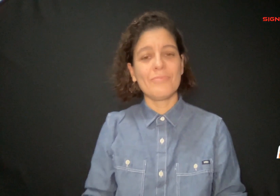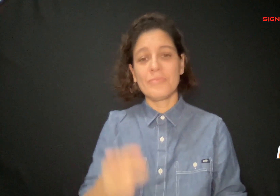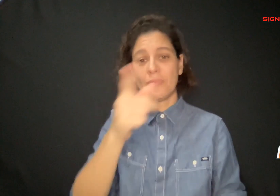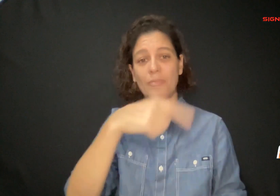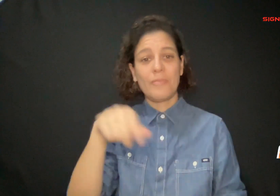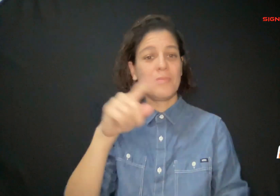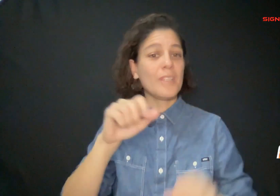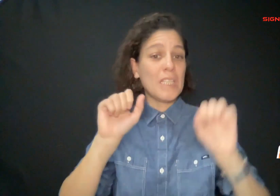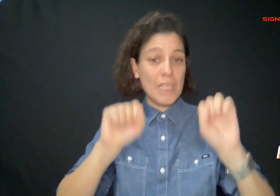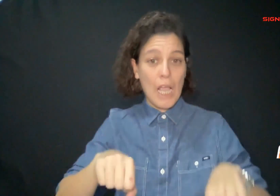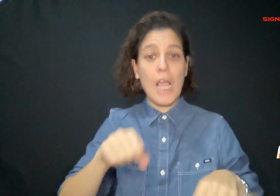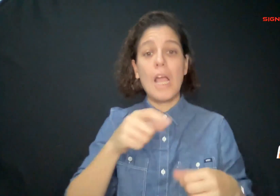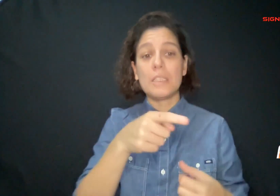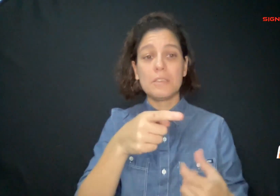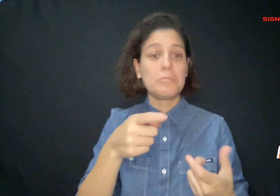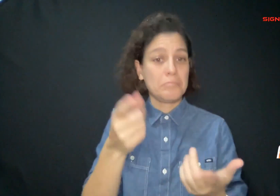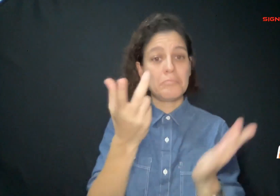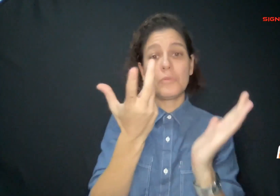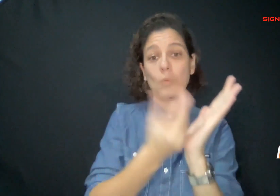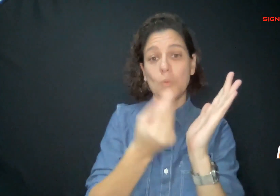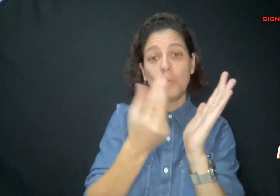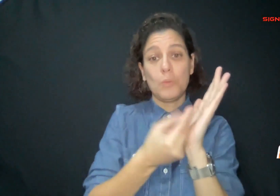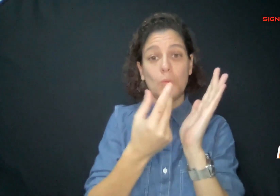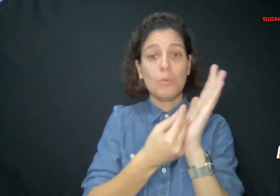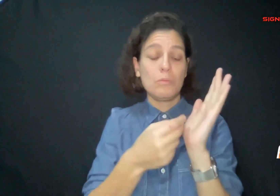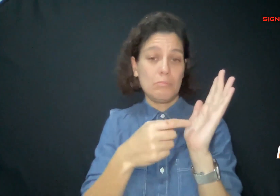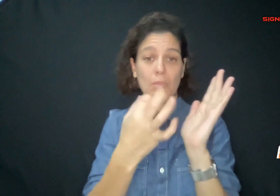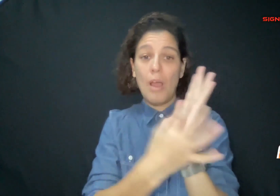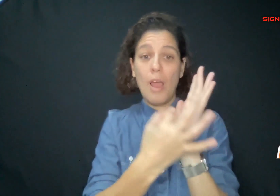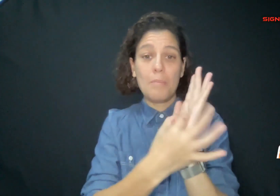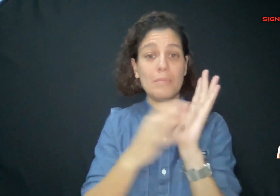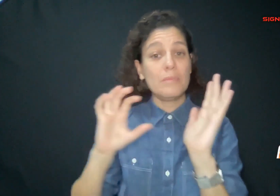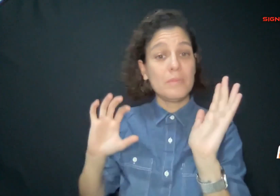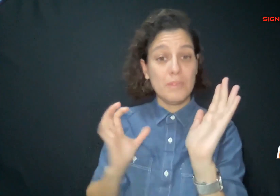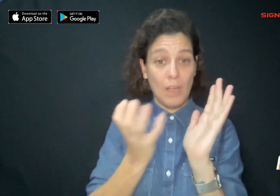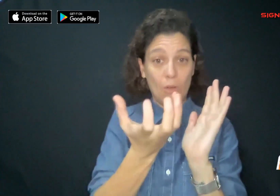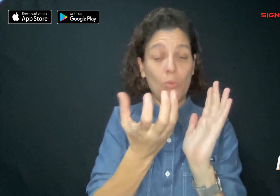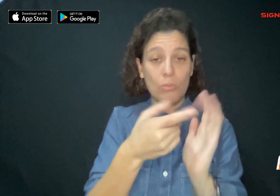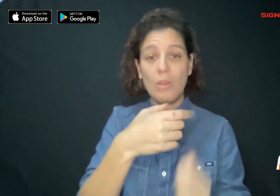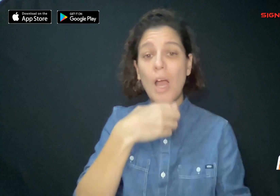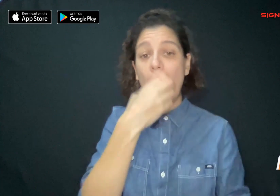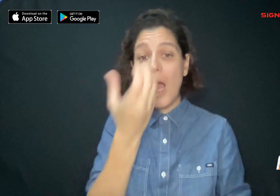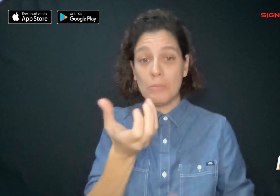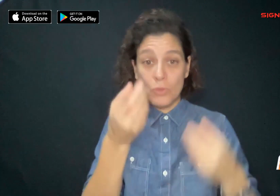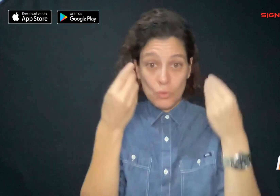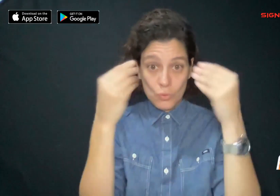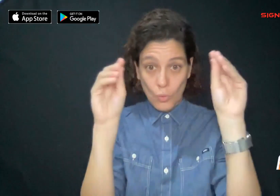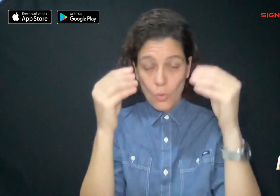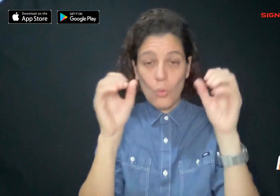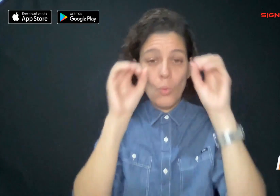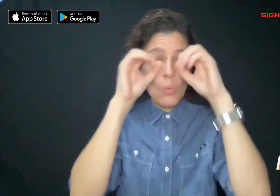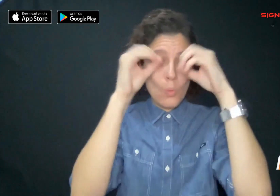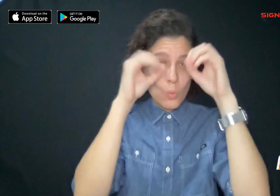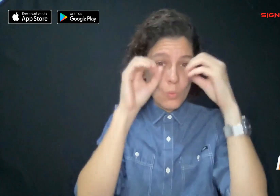You can download the Sign One News app by heading to the App Store or Google Play store on your smartphone.